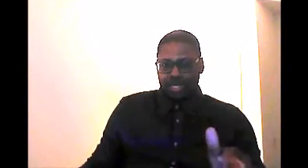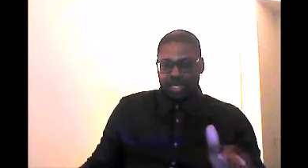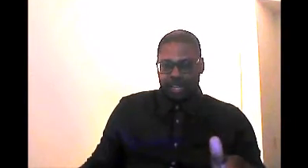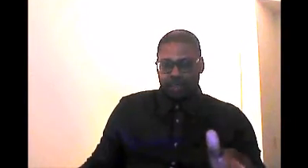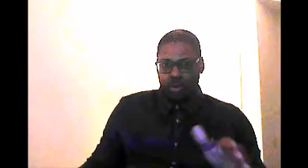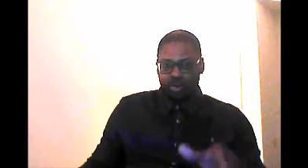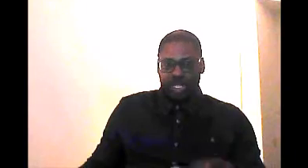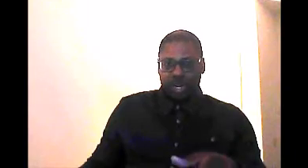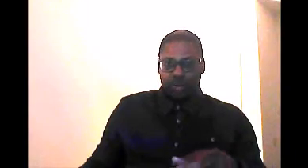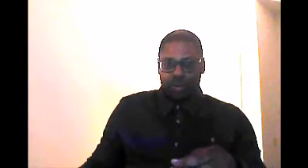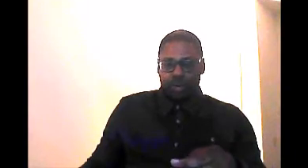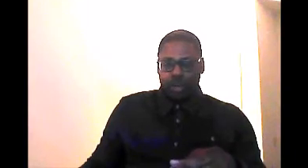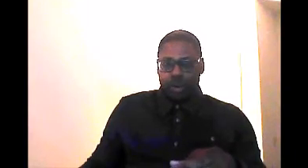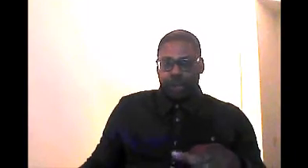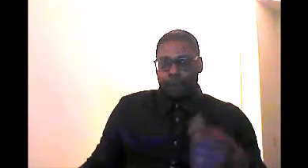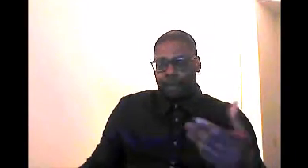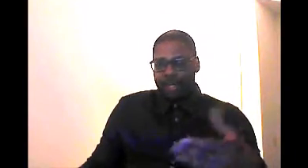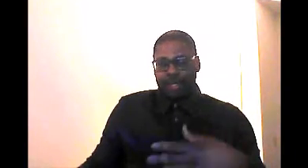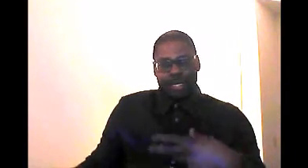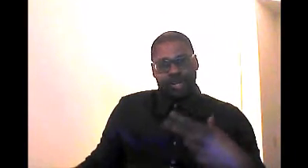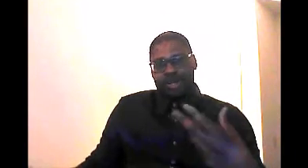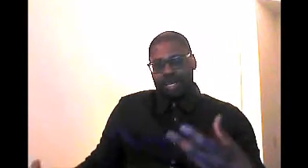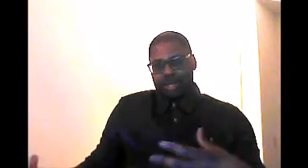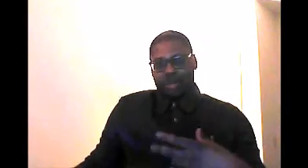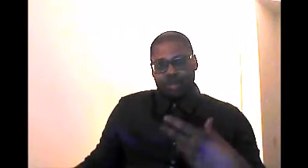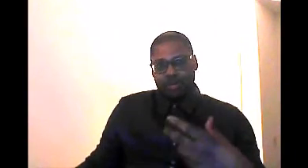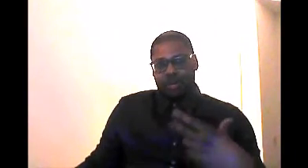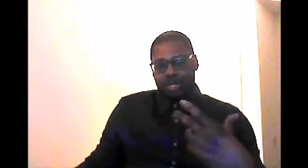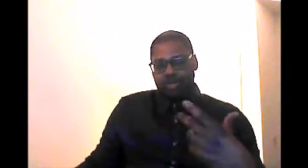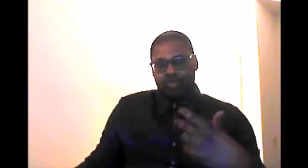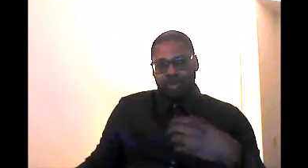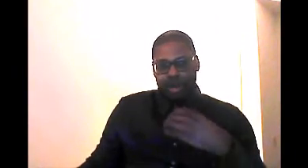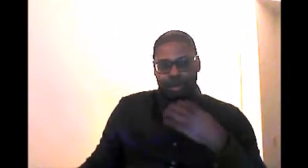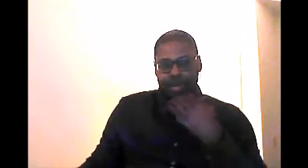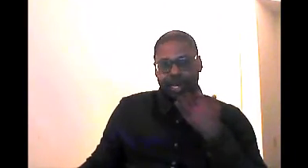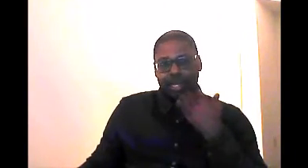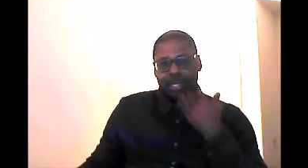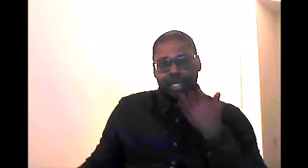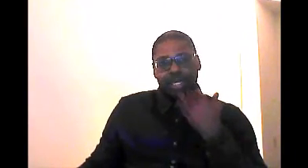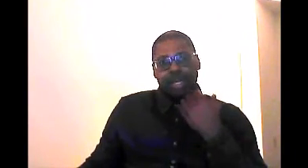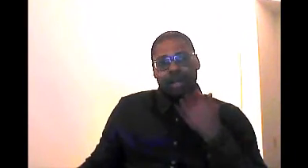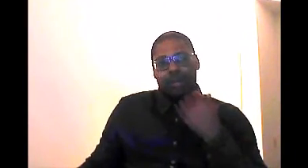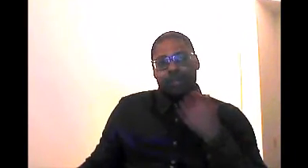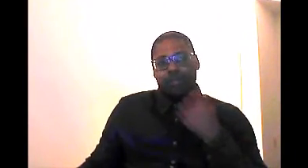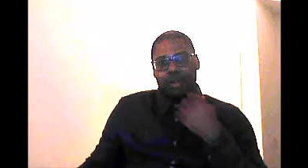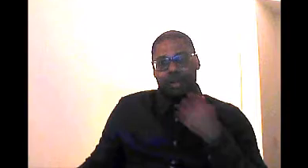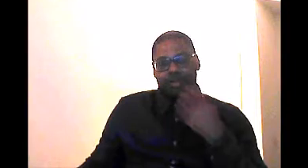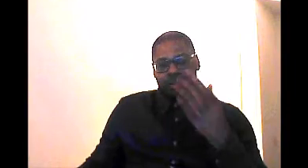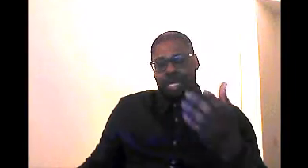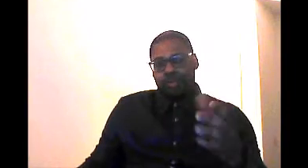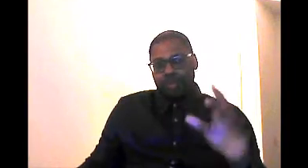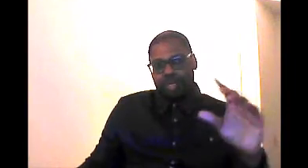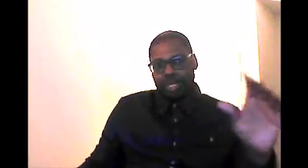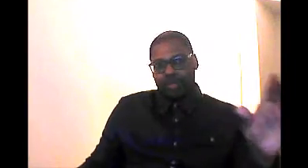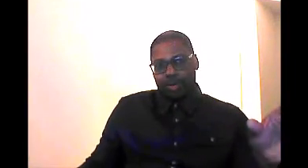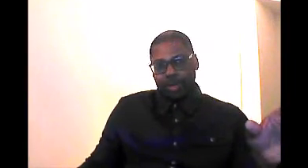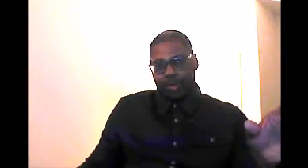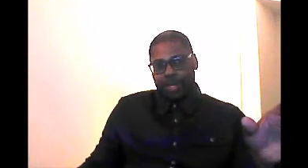safe. You want to be careful. But hearing a lot of other people could be problematic. But if you're the type of person that could be okay with